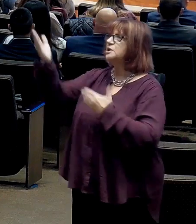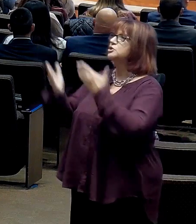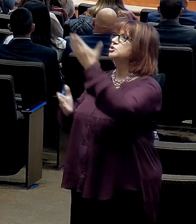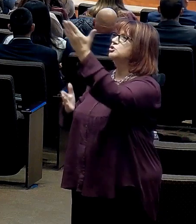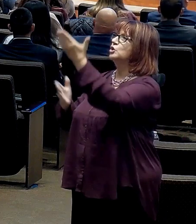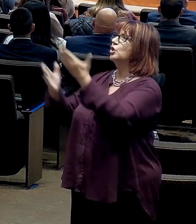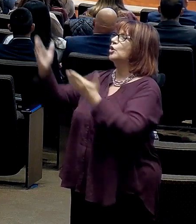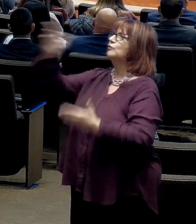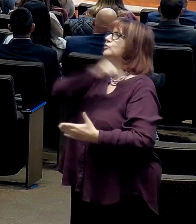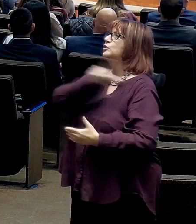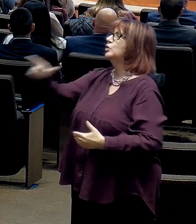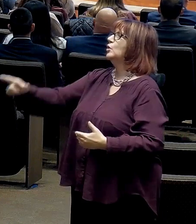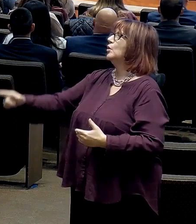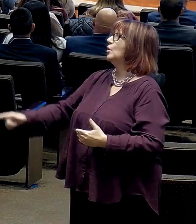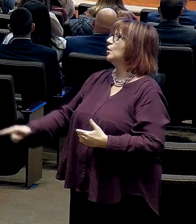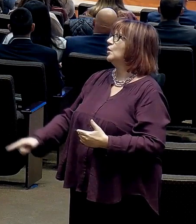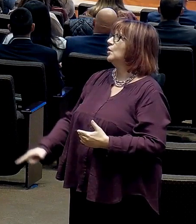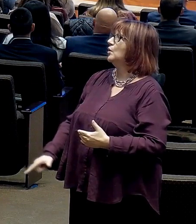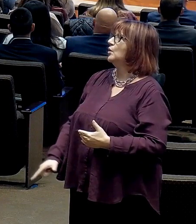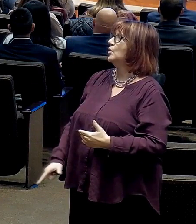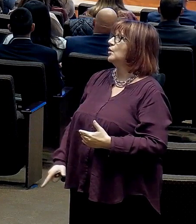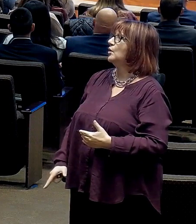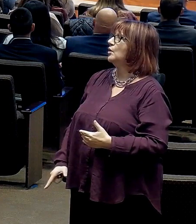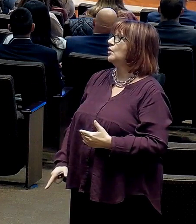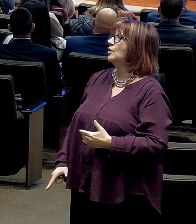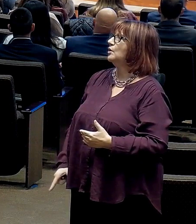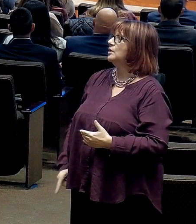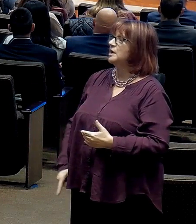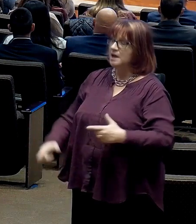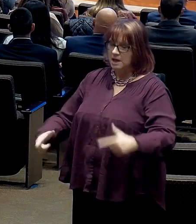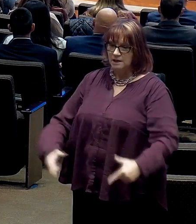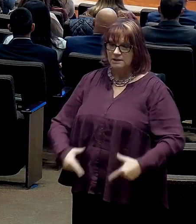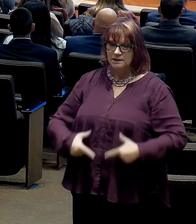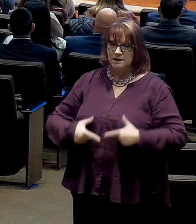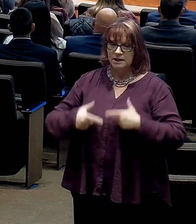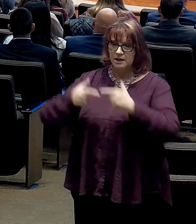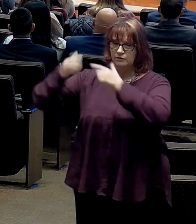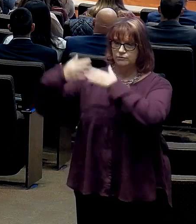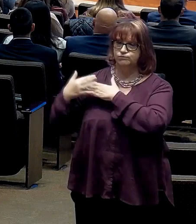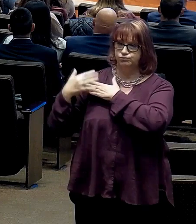Lift up the cross,